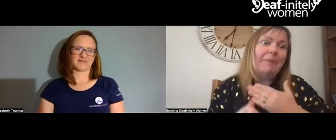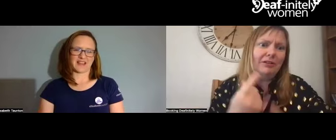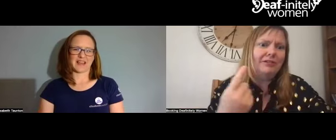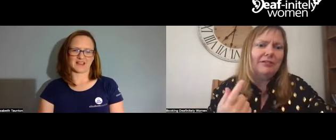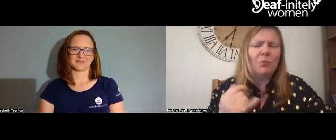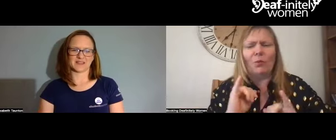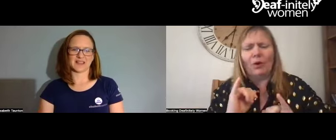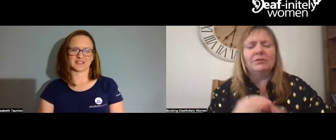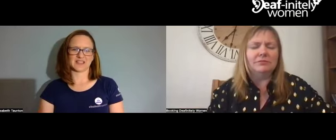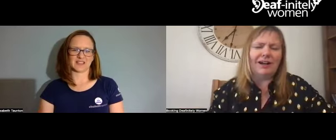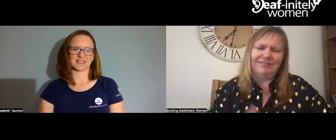All sorts of things can happen.